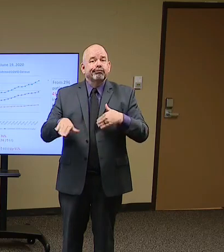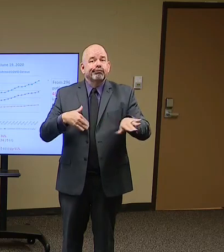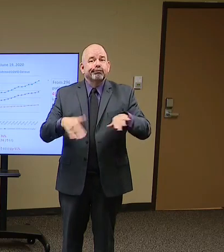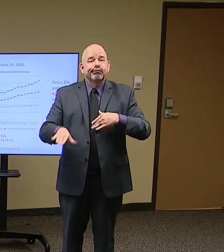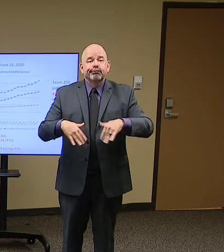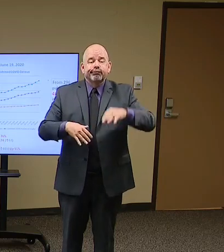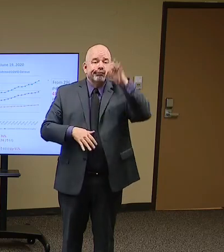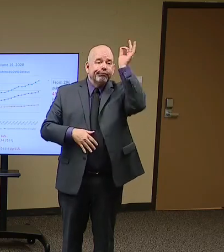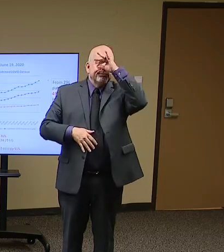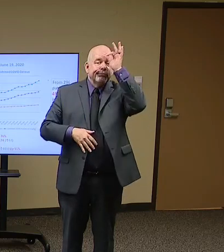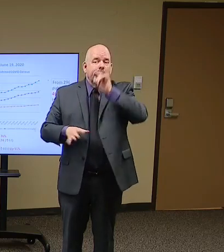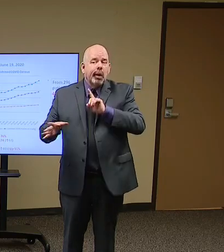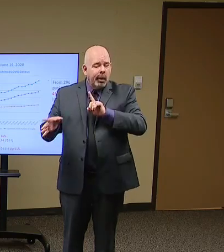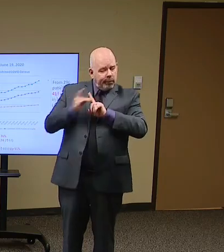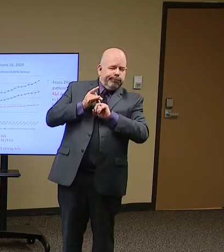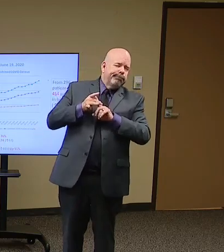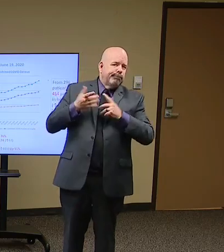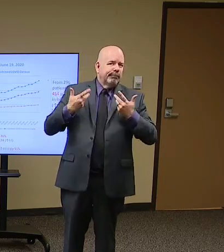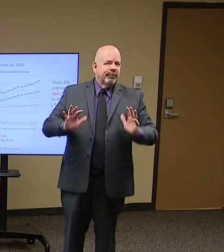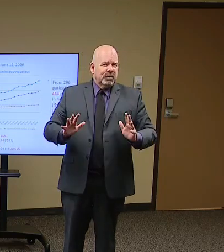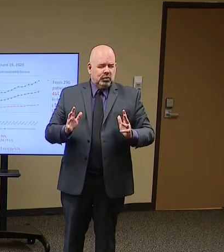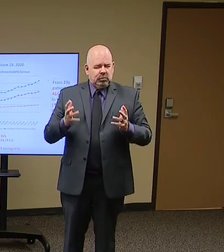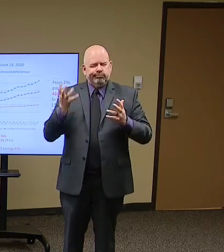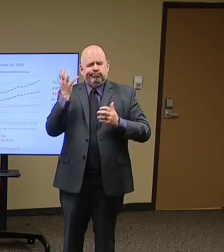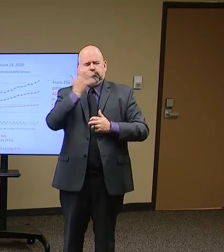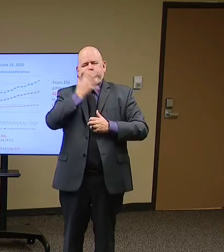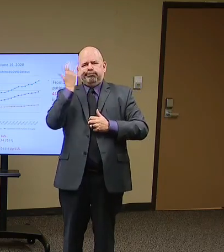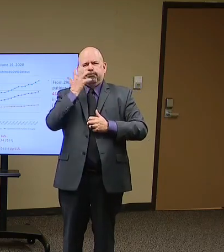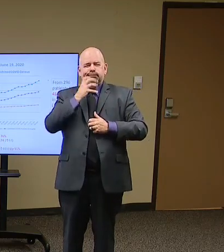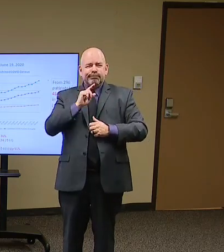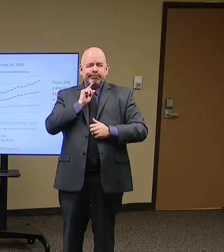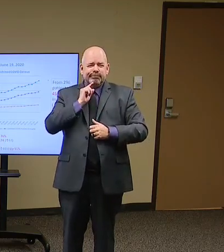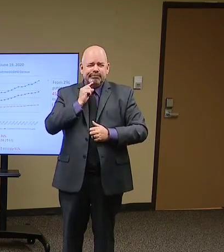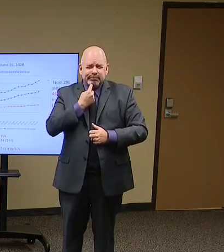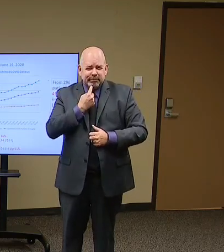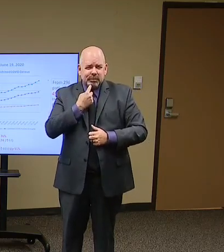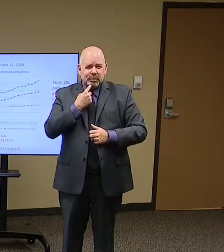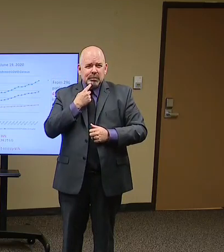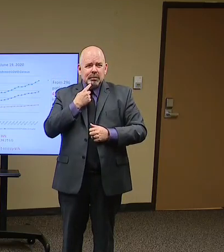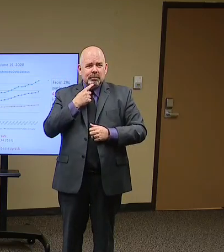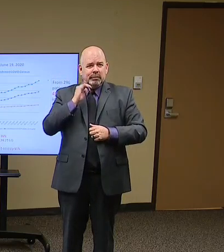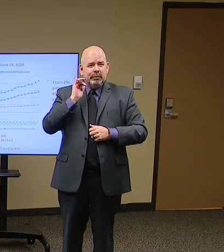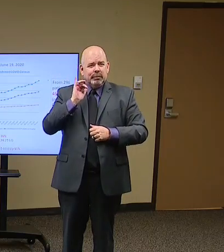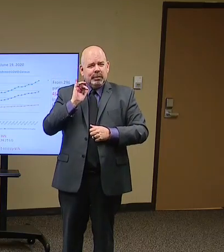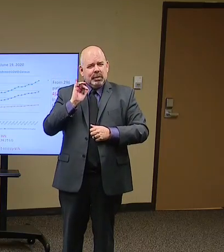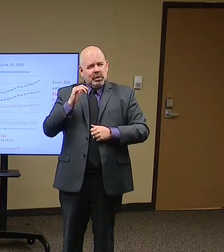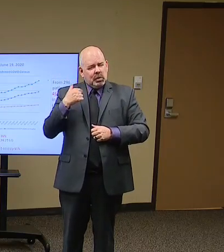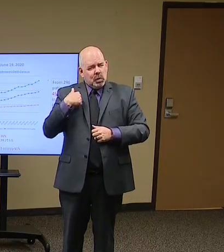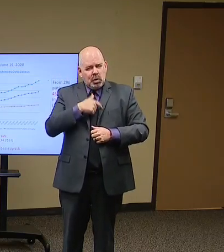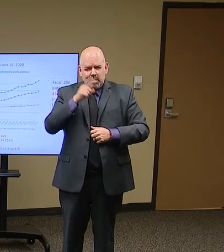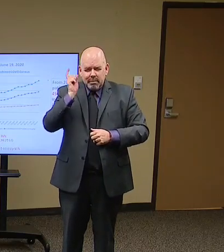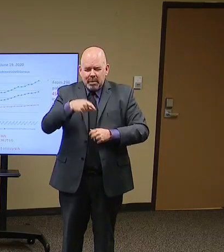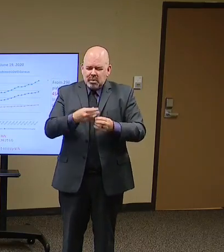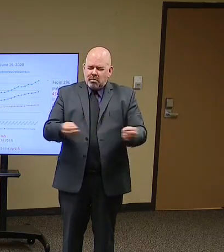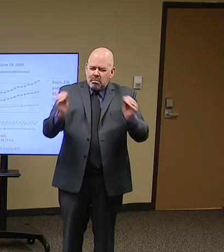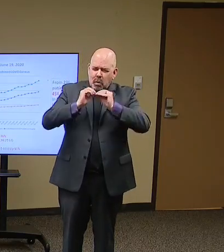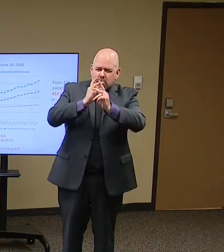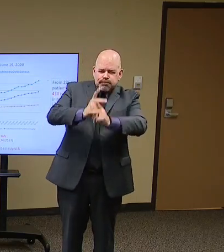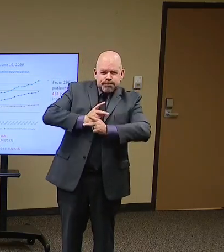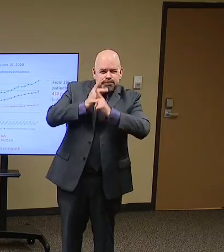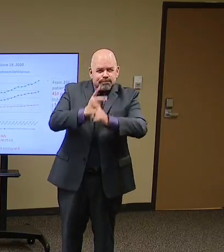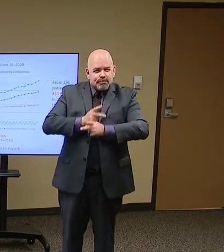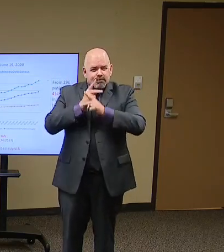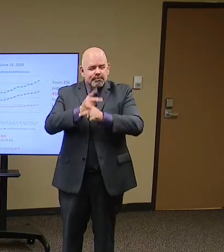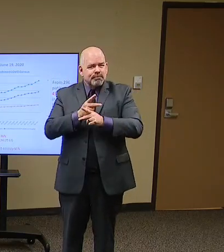moving into a more aggressive stance to protect you from COVID. That is the